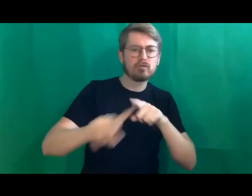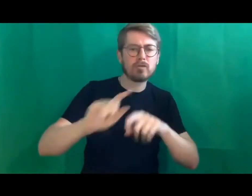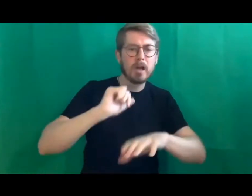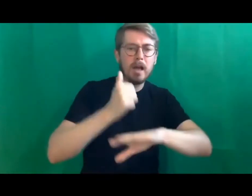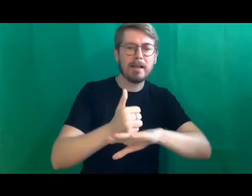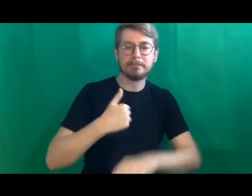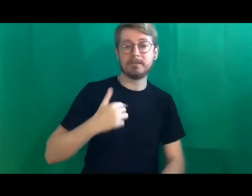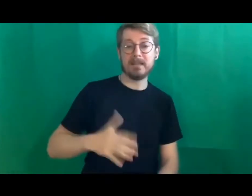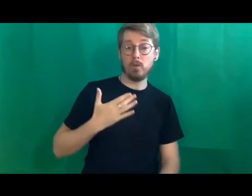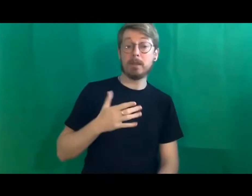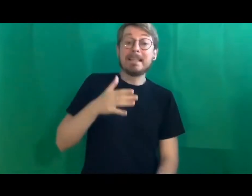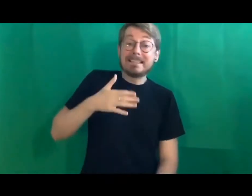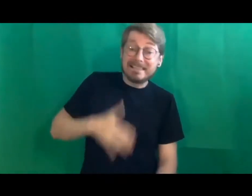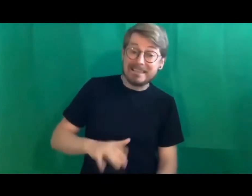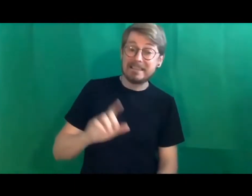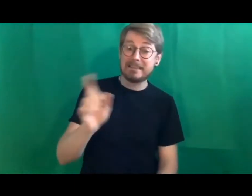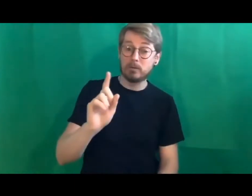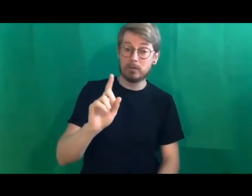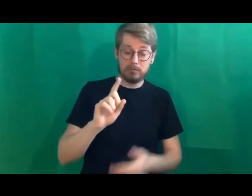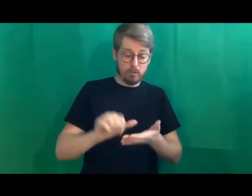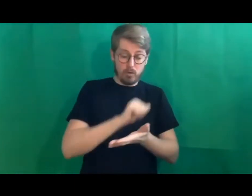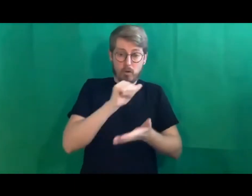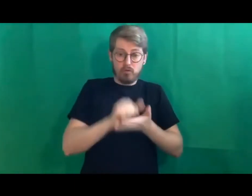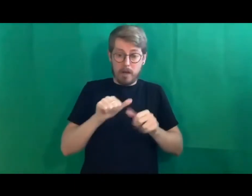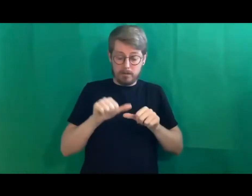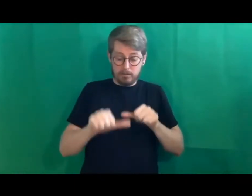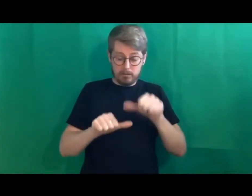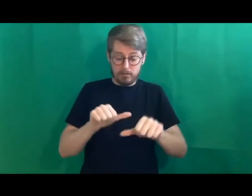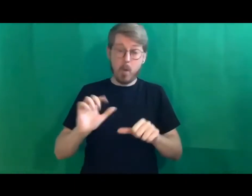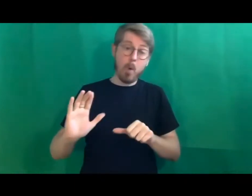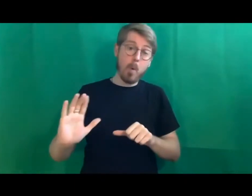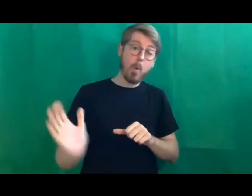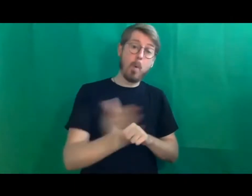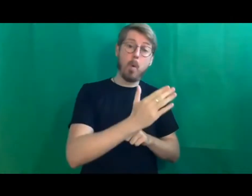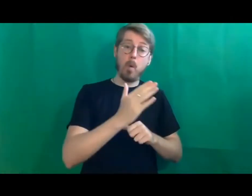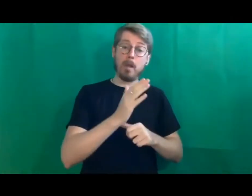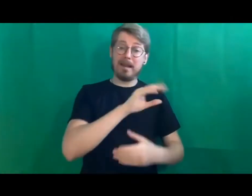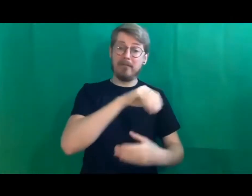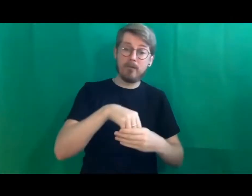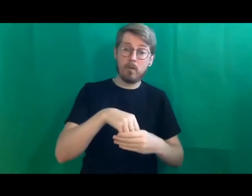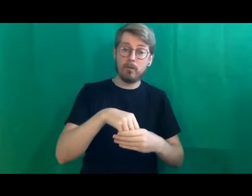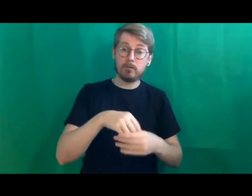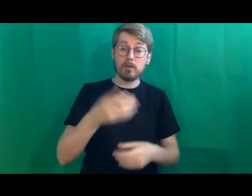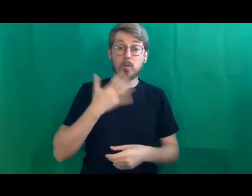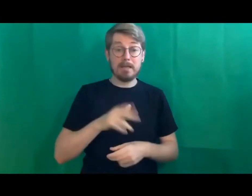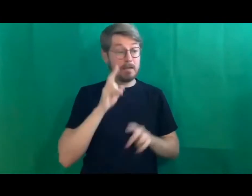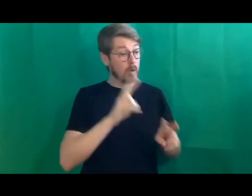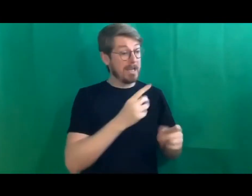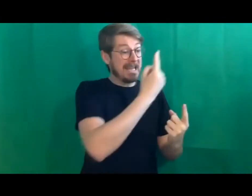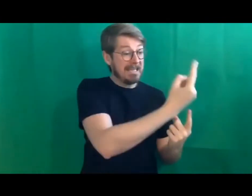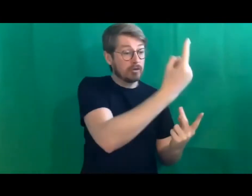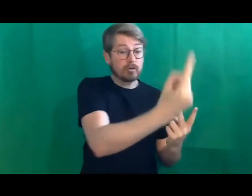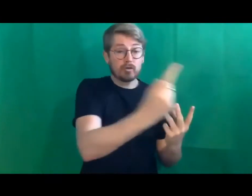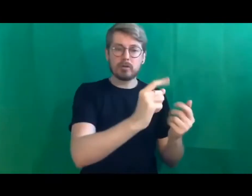required was to do it in the right way but with everyone's involvement. It's about looking at each organisation's place in this